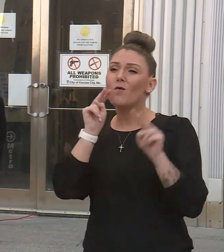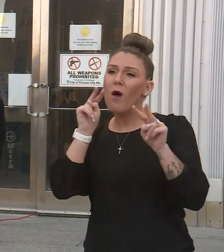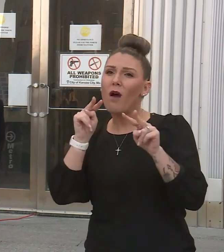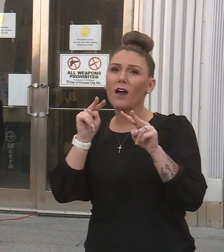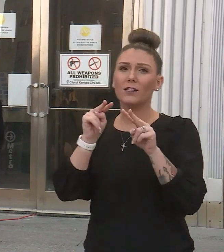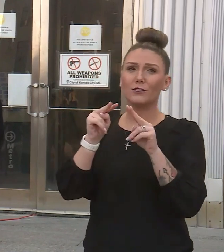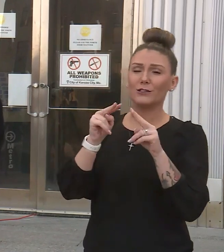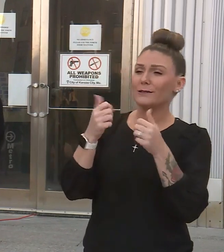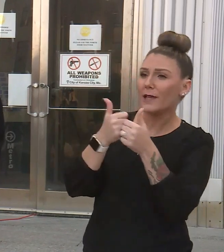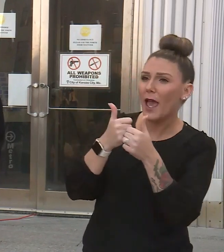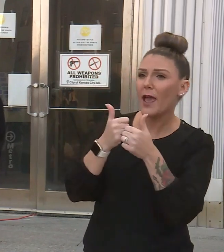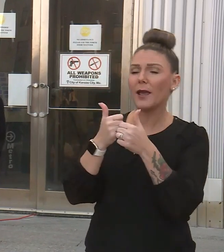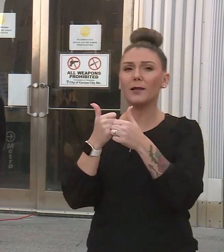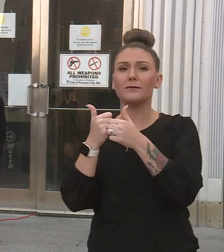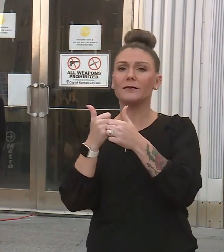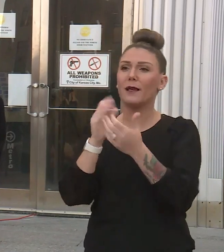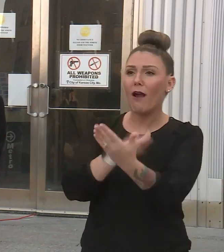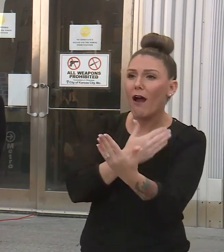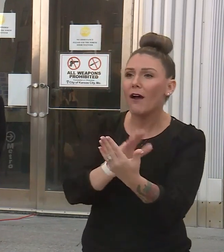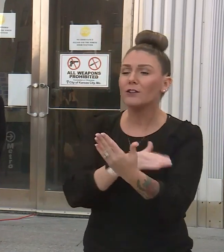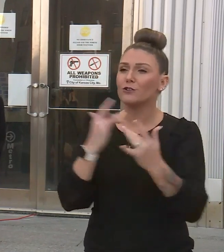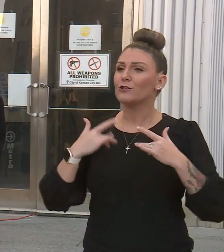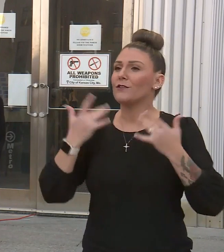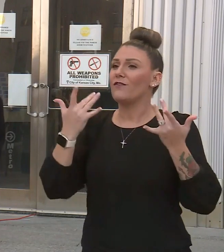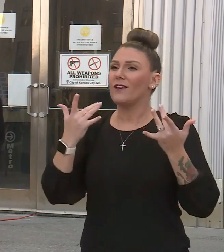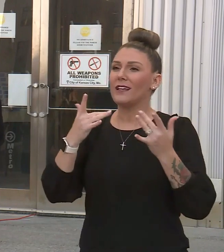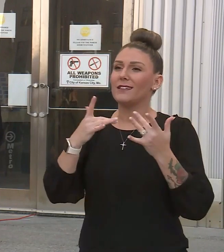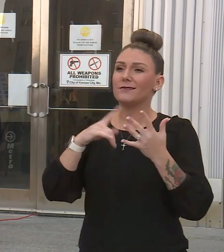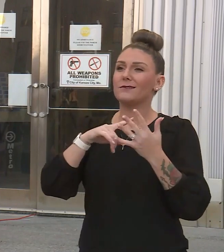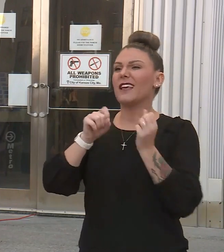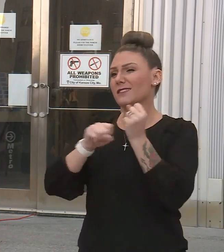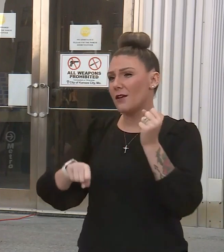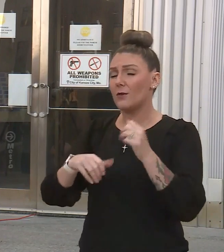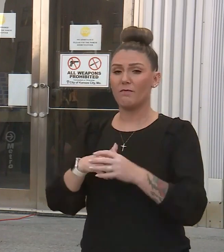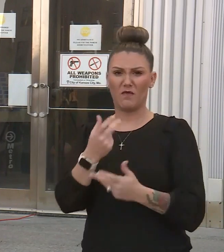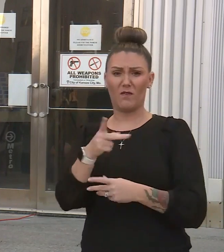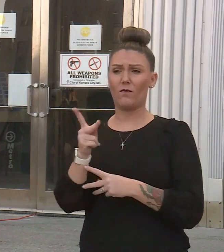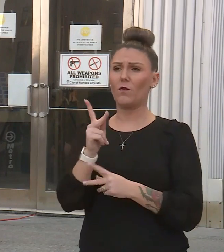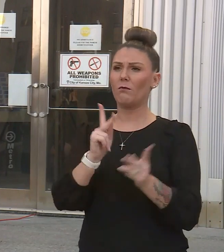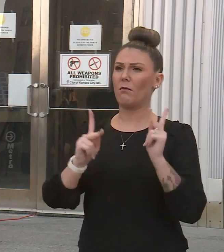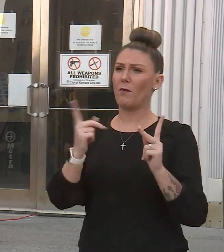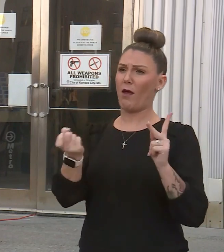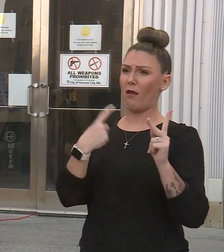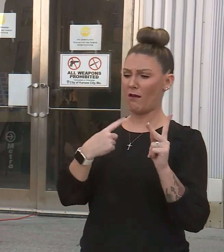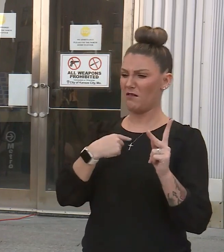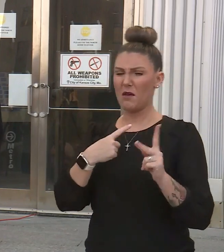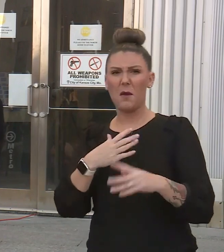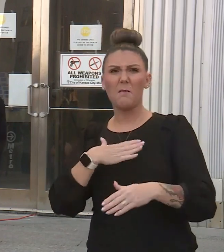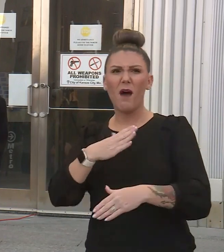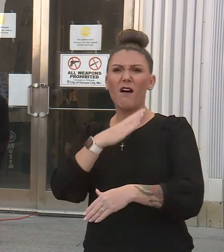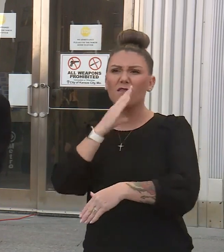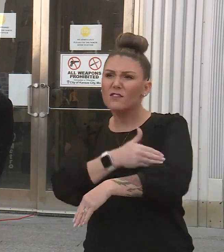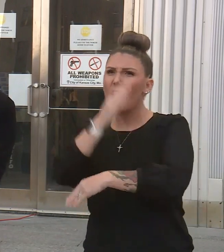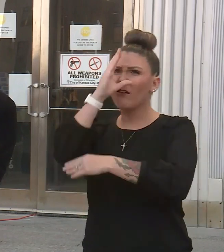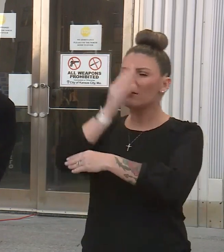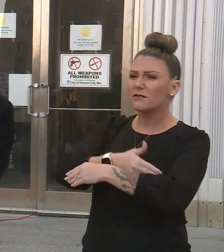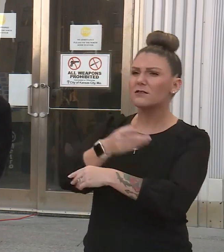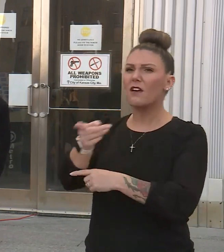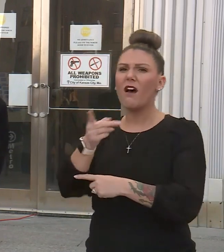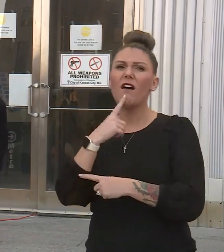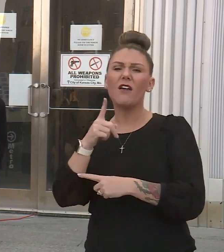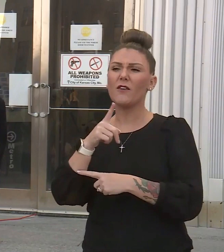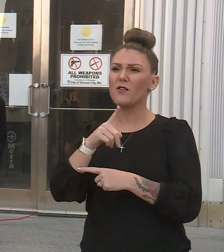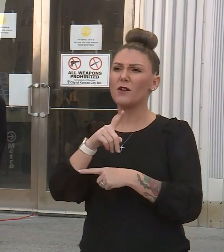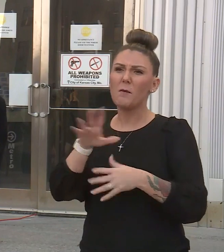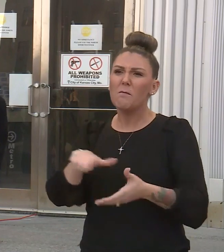concerts, events, weddings, etc. I've had a few people ask me questions. Mayor Lucas, my daughter or son is getting married at a Kansas City entertainment